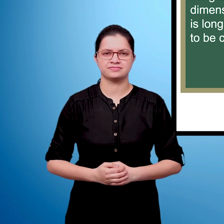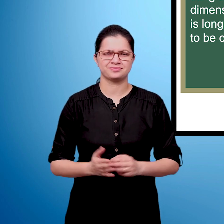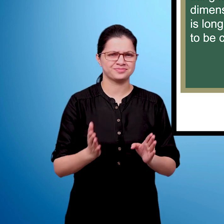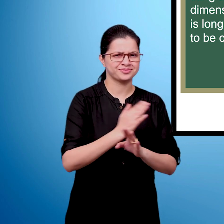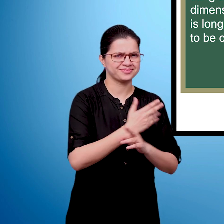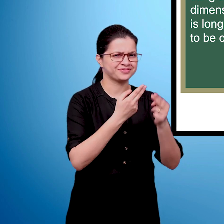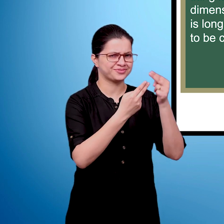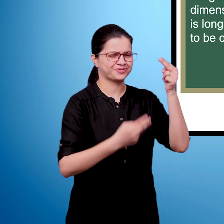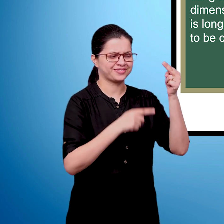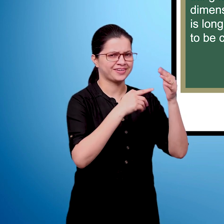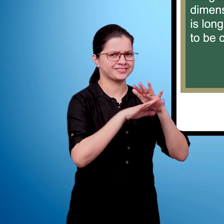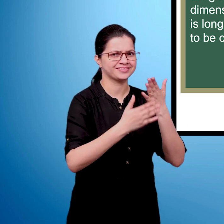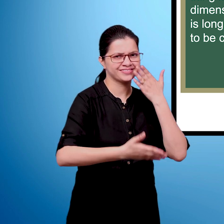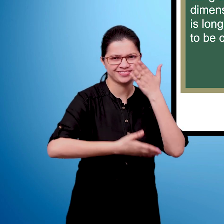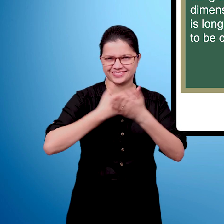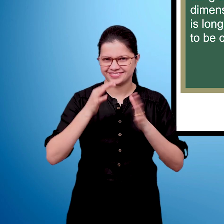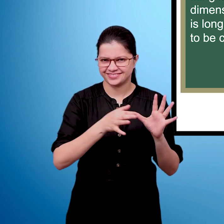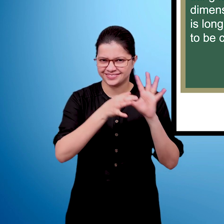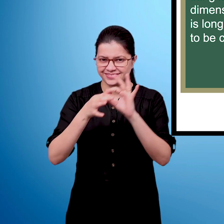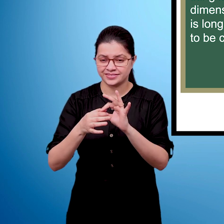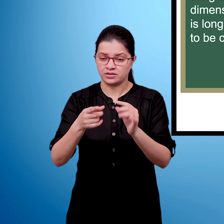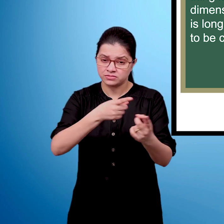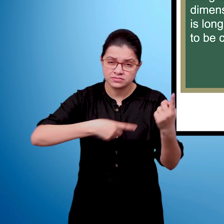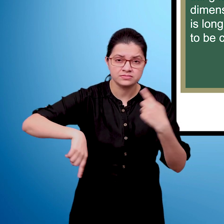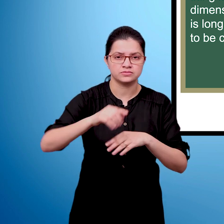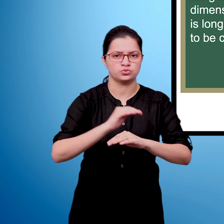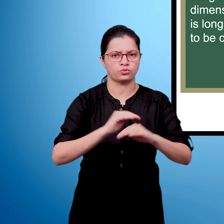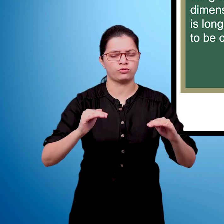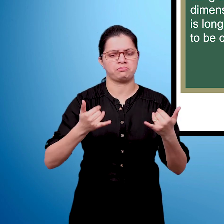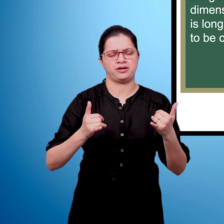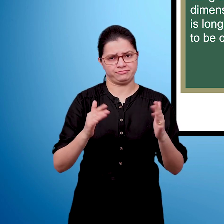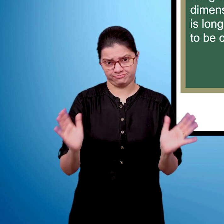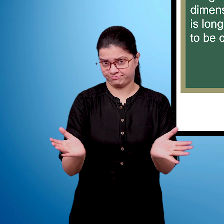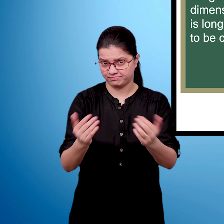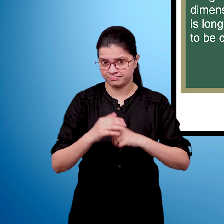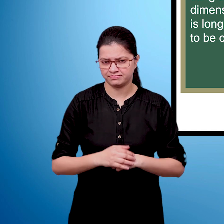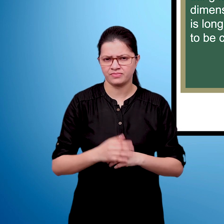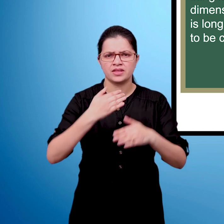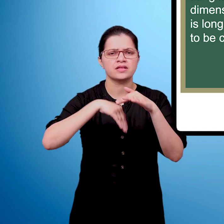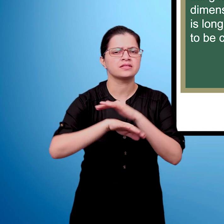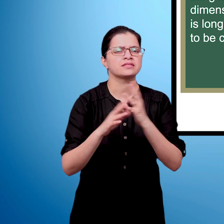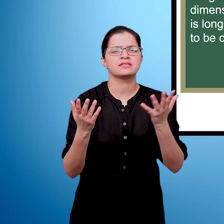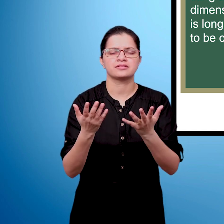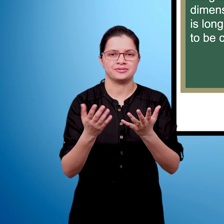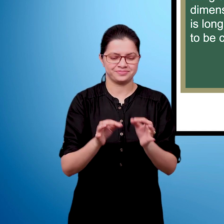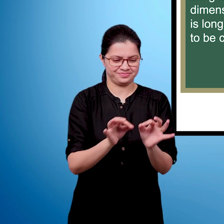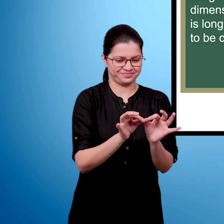Ask children to play this game in the class. Let children name two things.